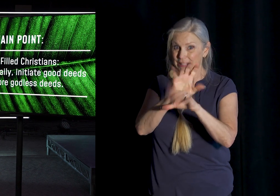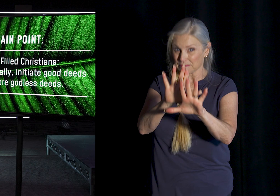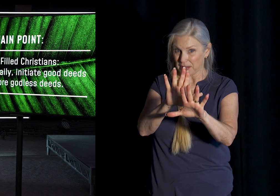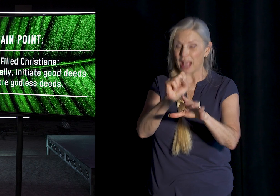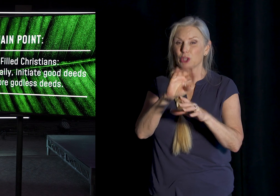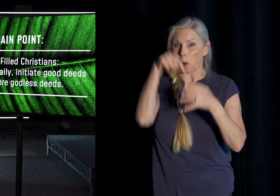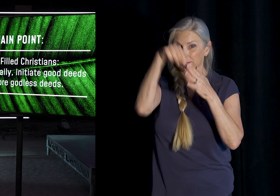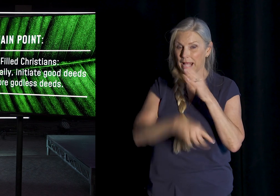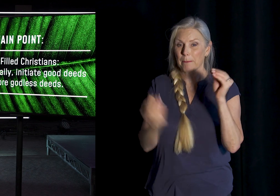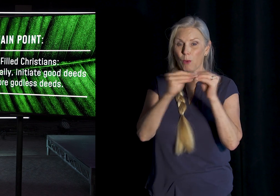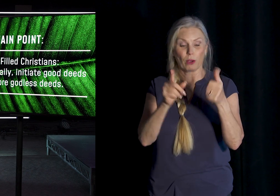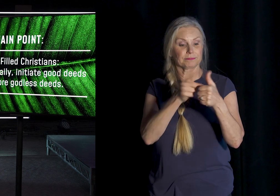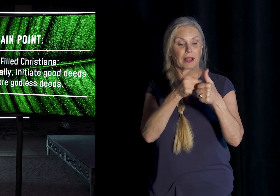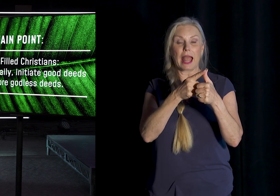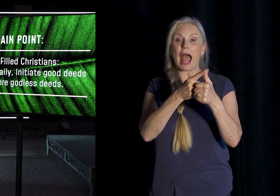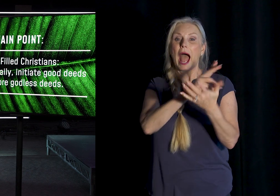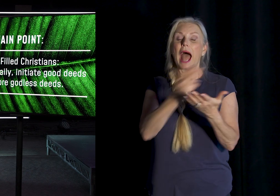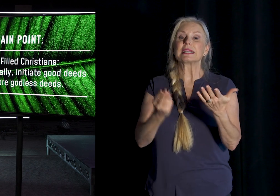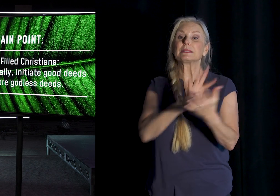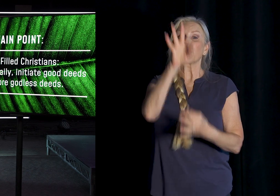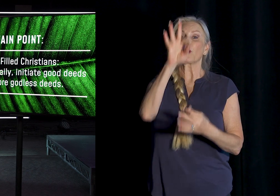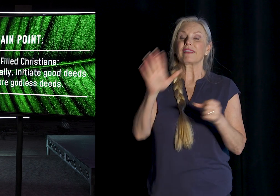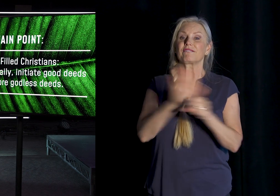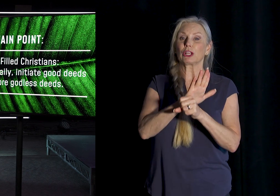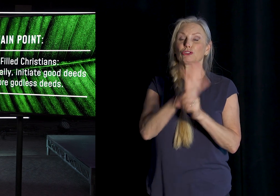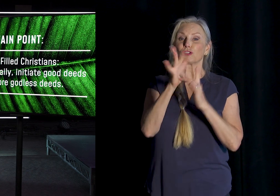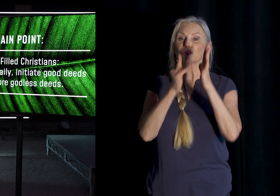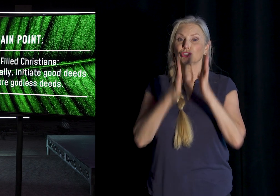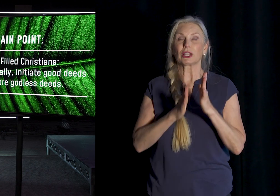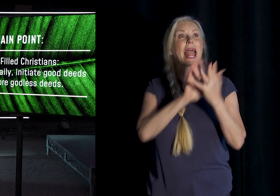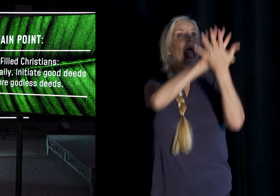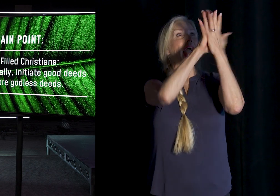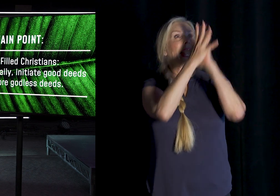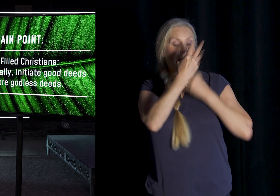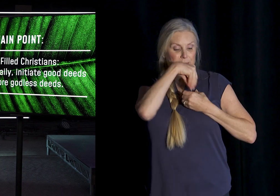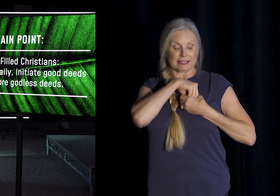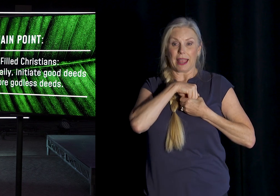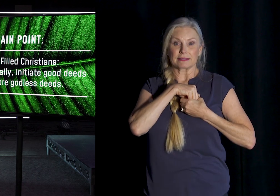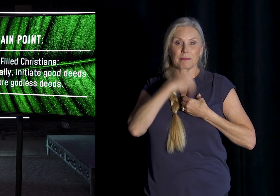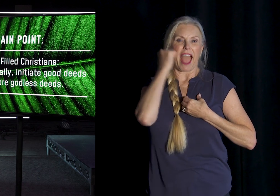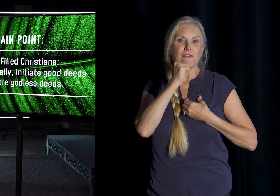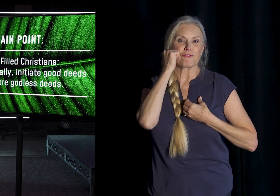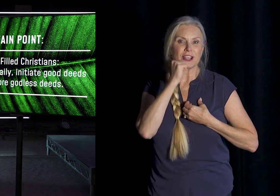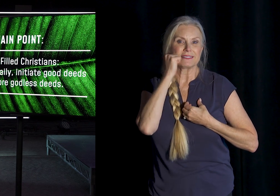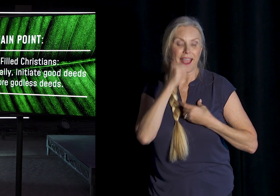text Spirit filled Christians Imitate God daily We initiate good deeds And we ignore